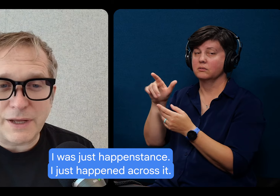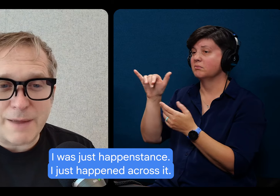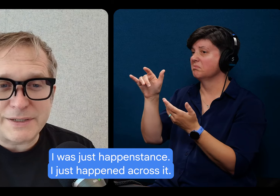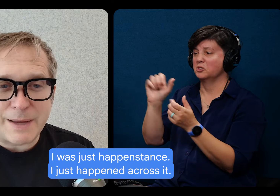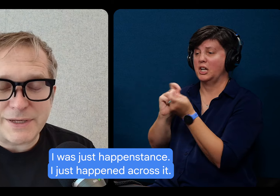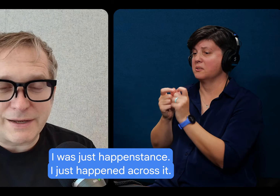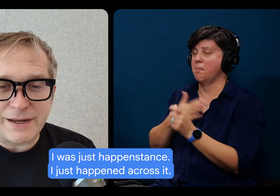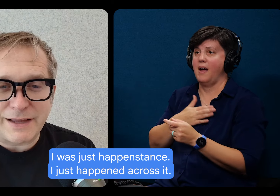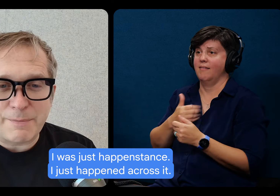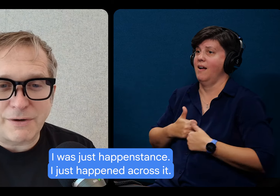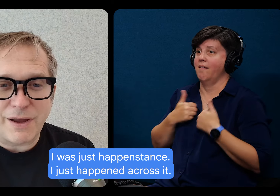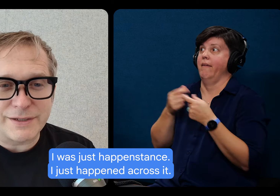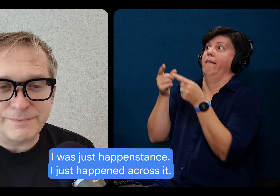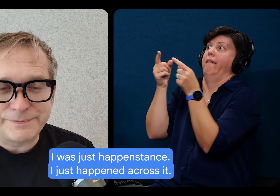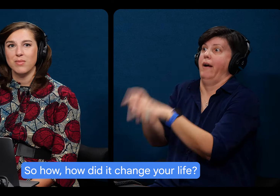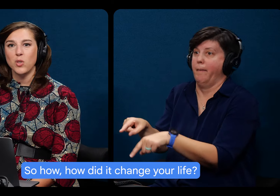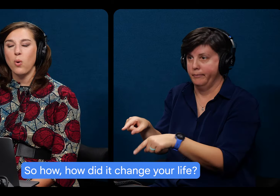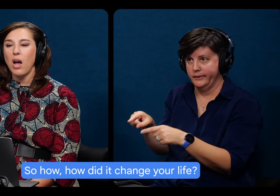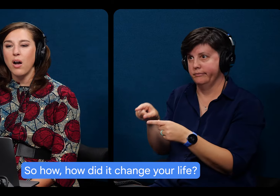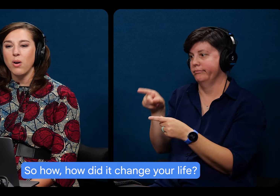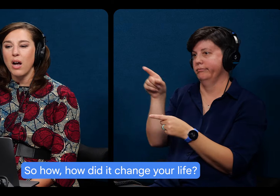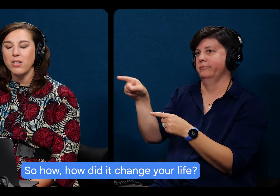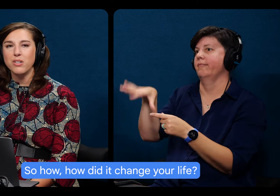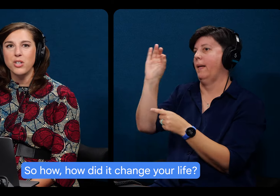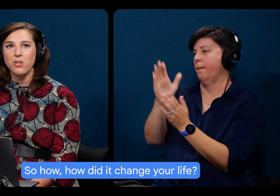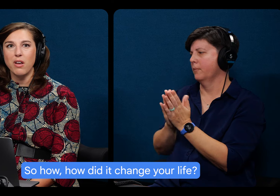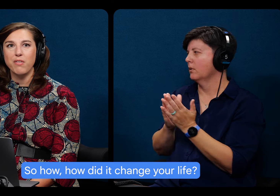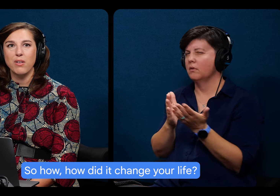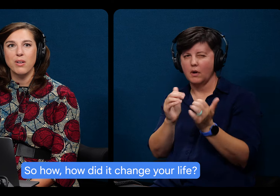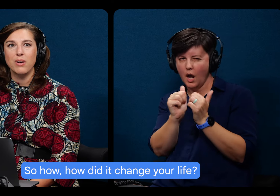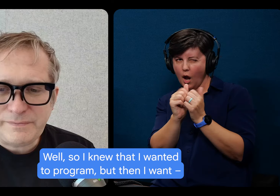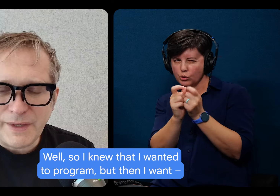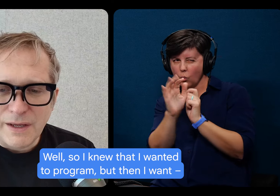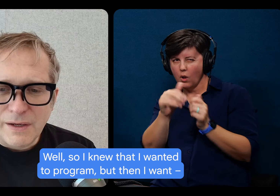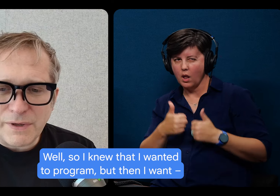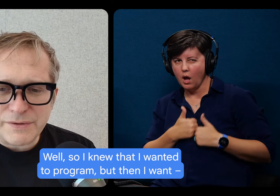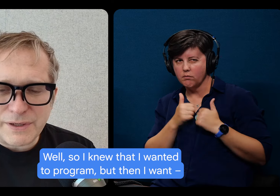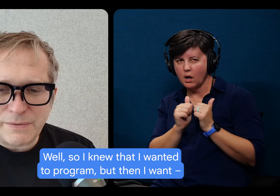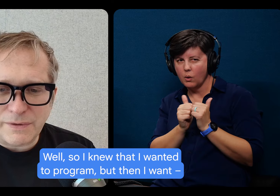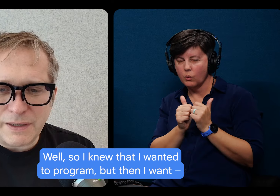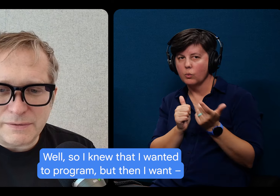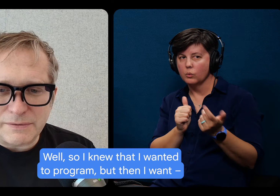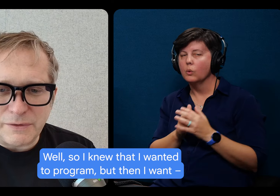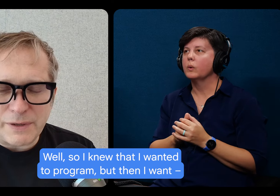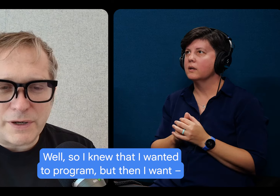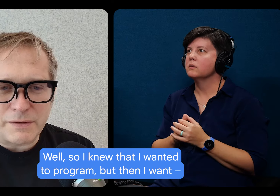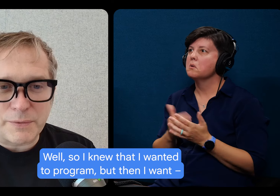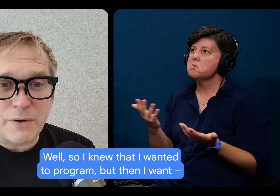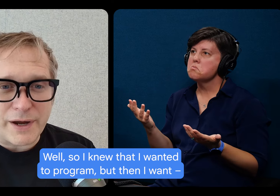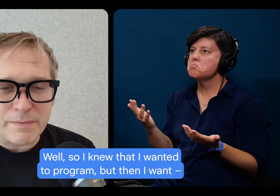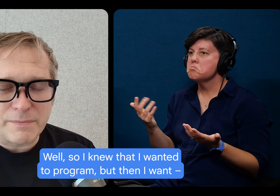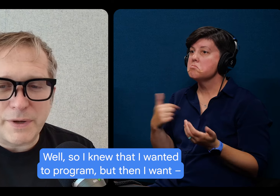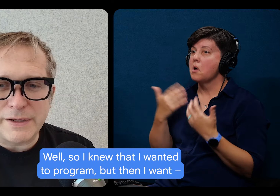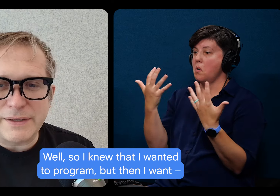was just a half of the stamps. I happened to cross it. So how did it change your life? Well, so I knew that I wanted